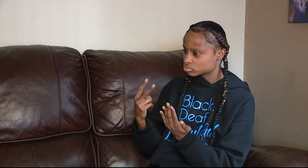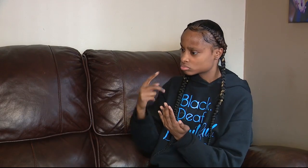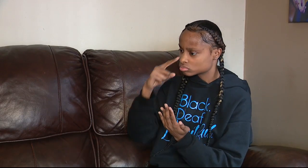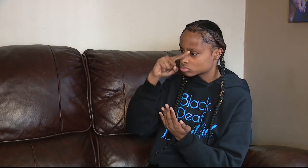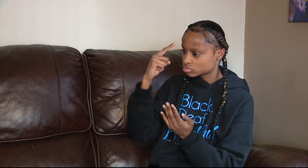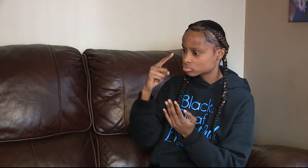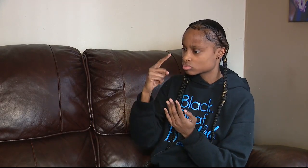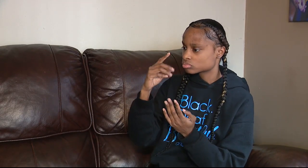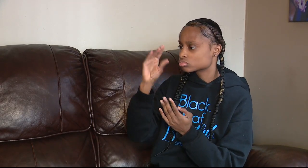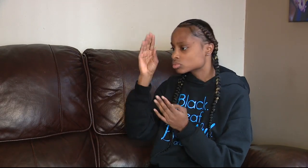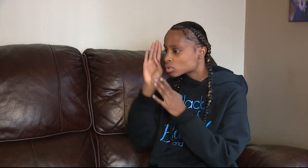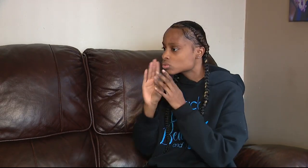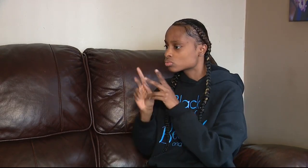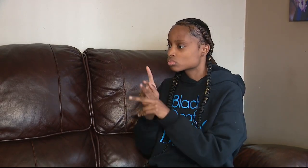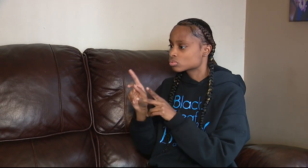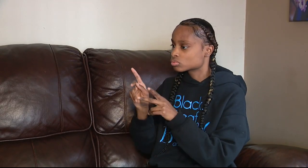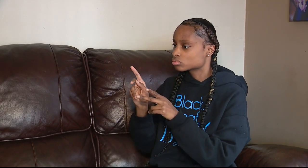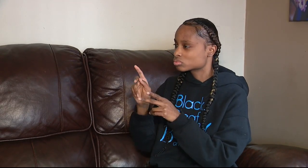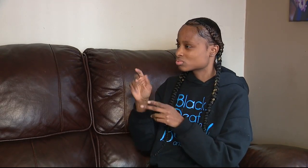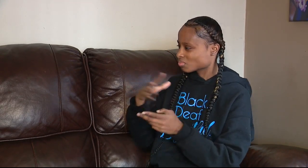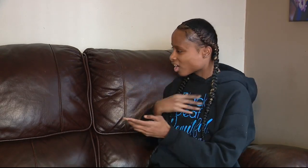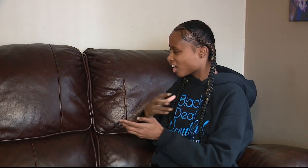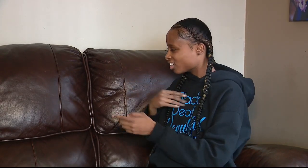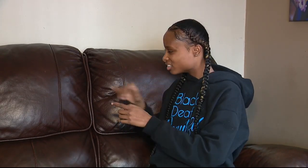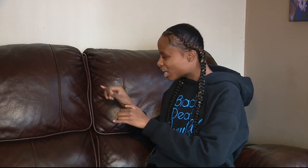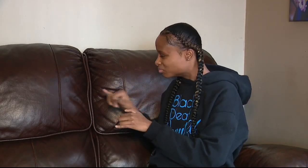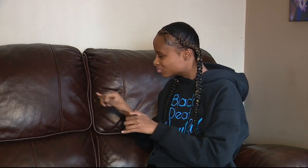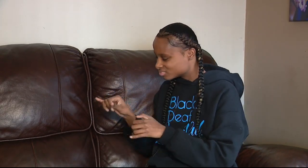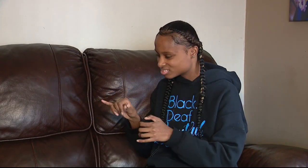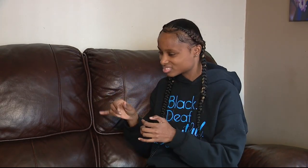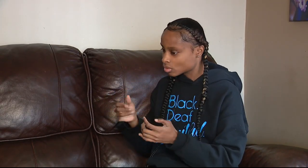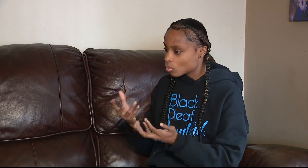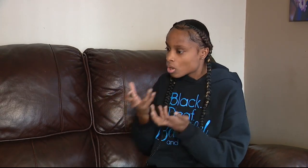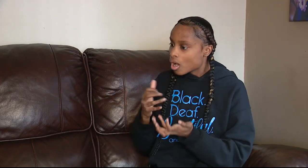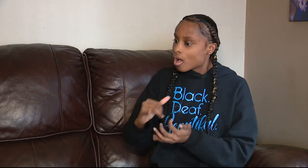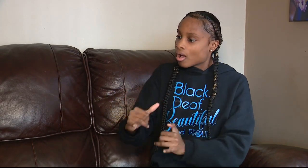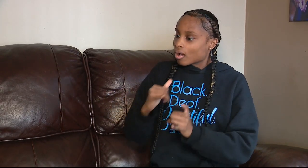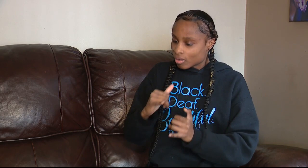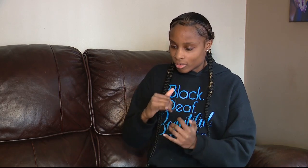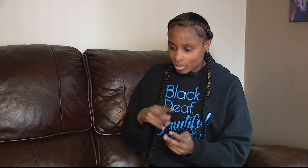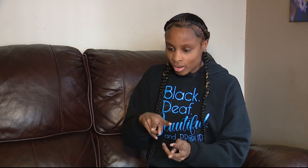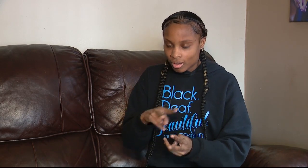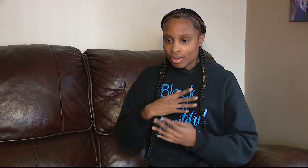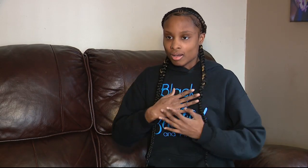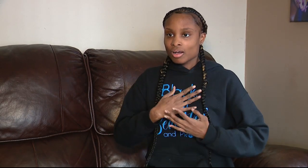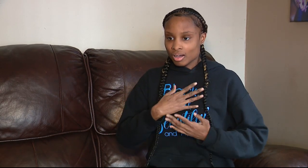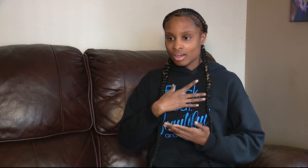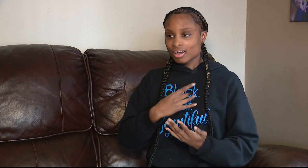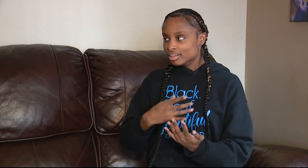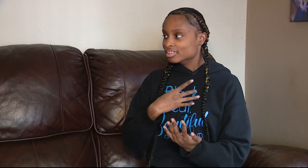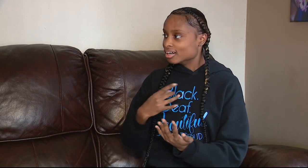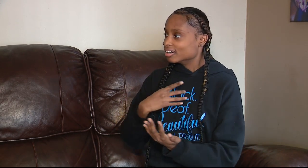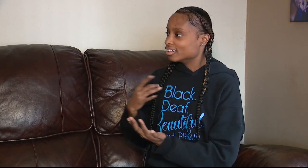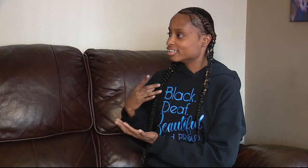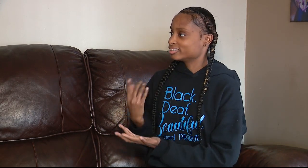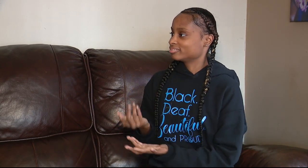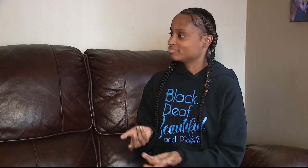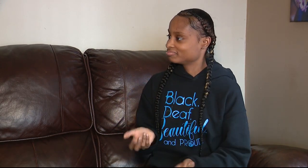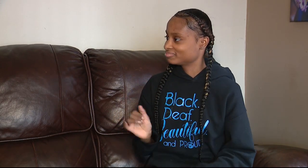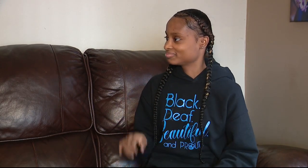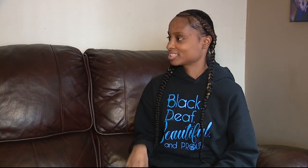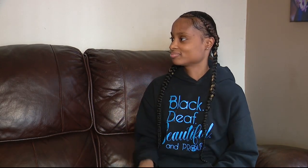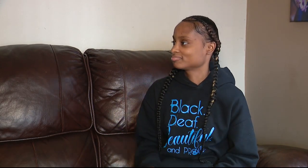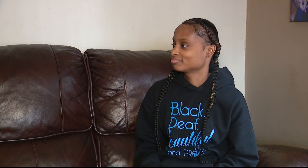individuals aren't always represented in books, and like I've seen other books and I wanted to see myself in a book, you know,